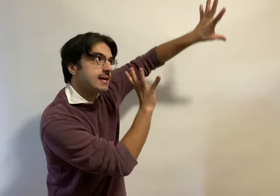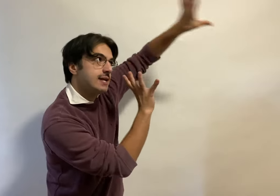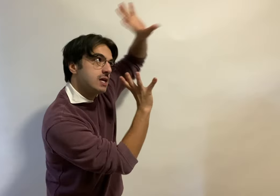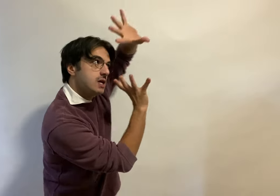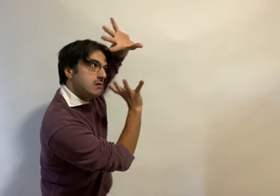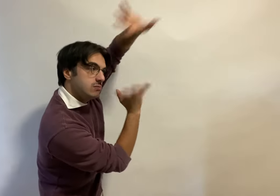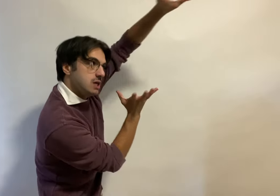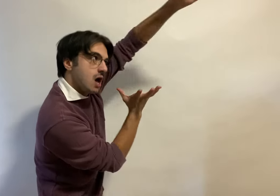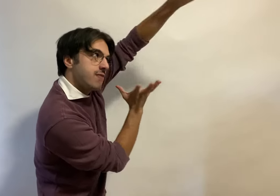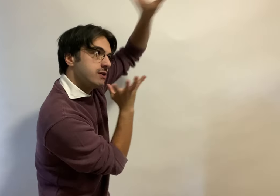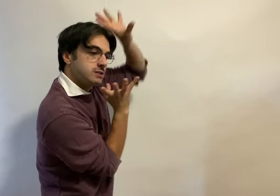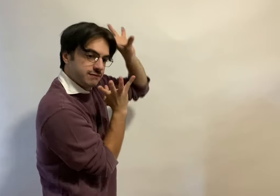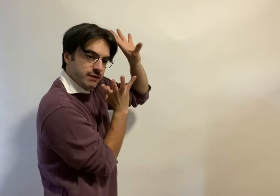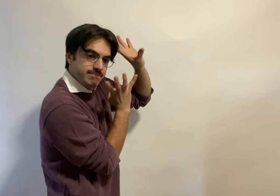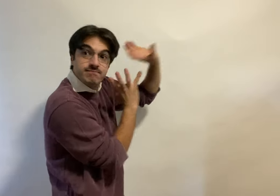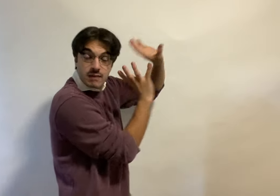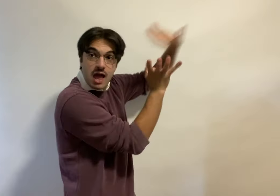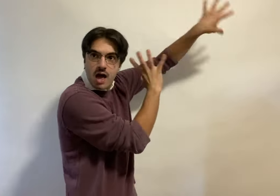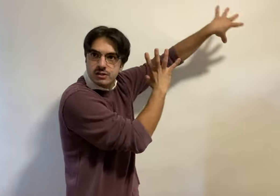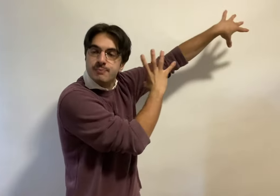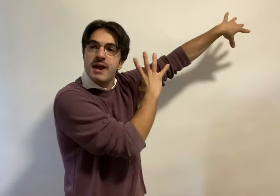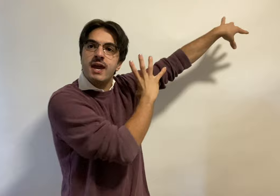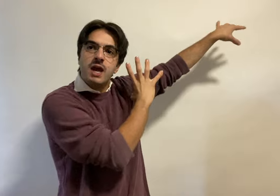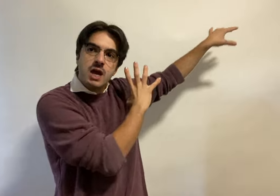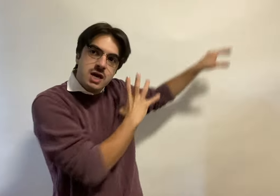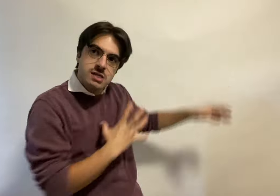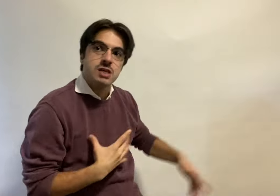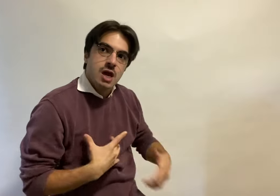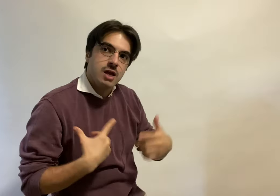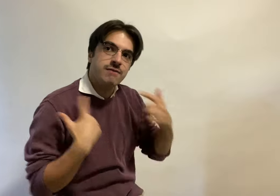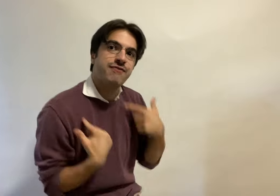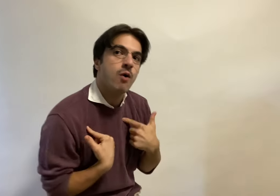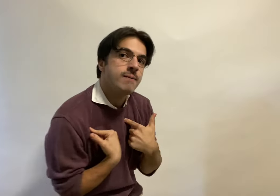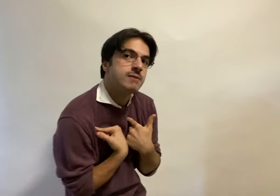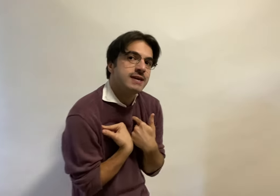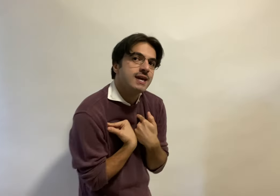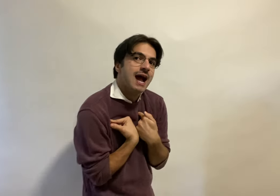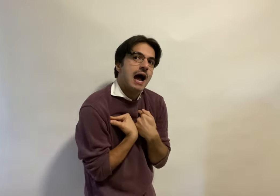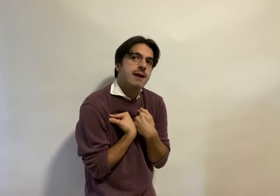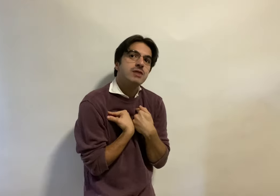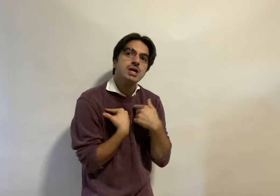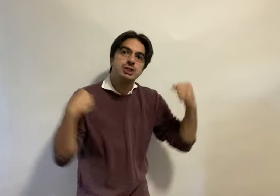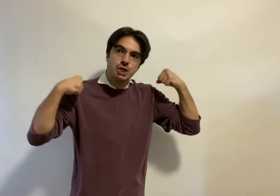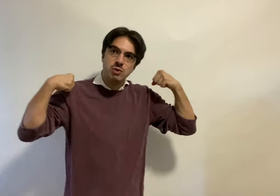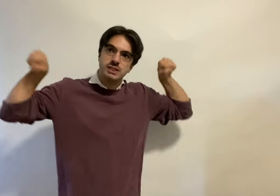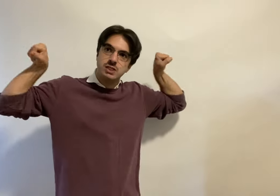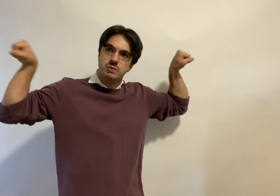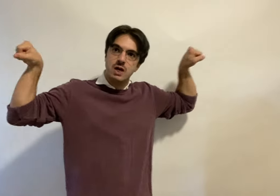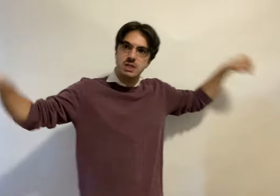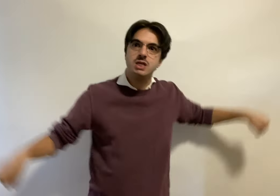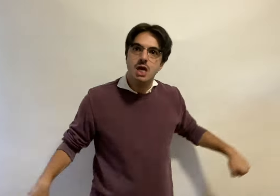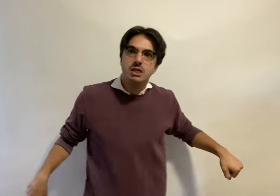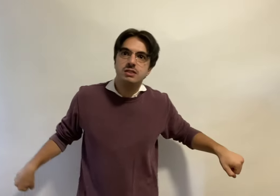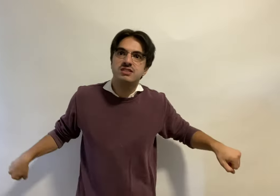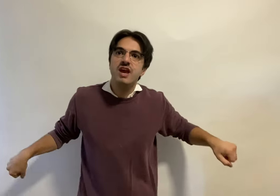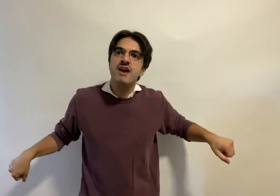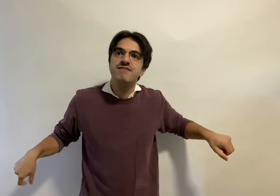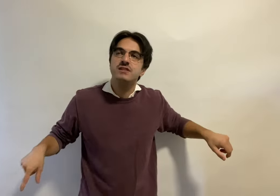the others from outer space Informed me I'm the chosen one to save the